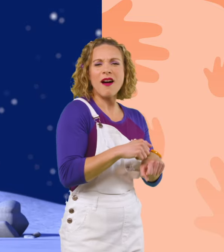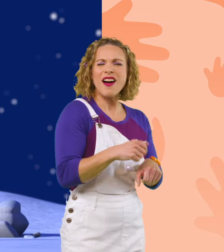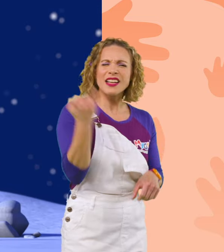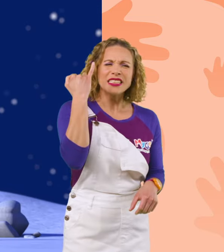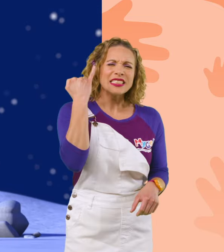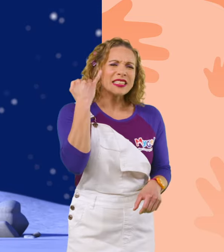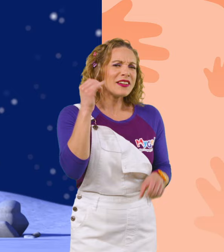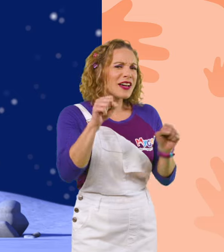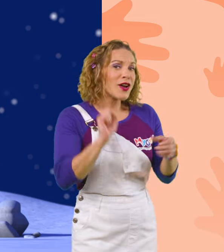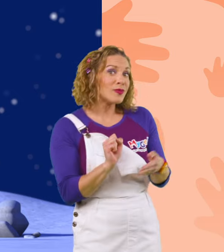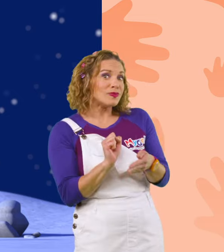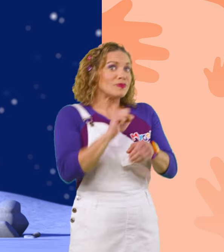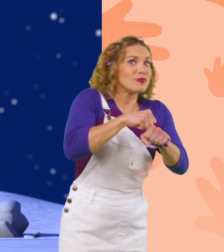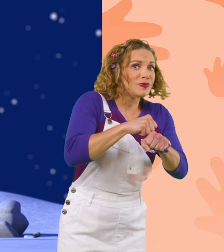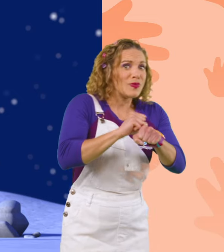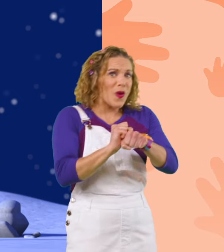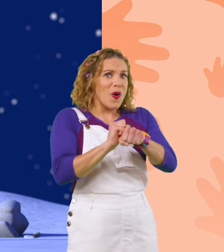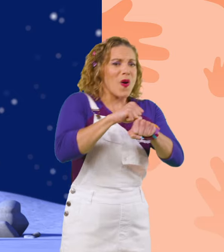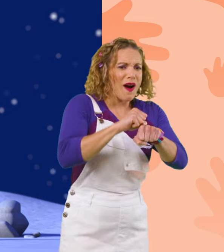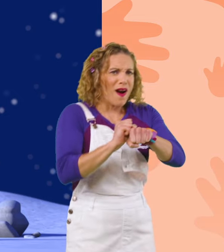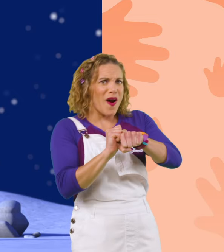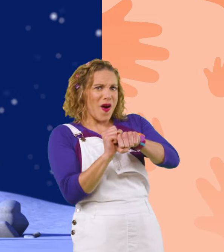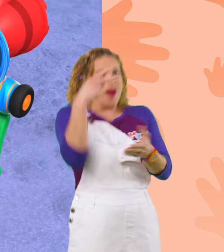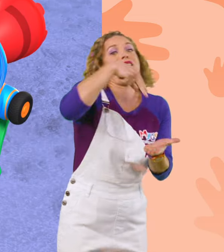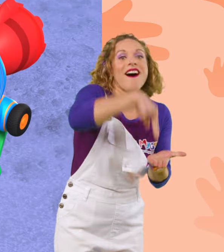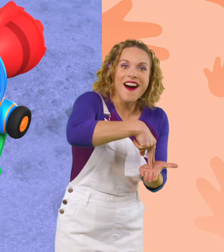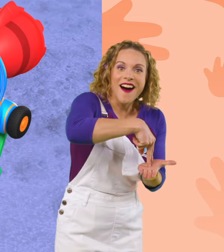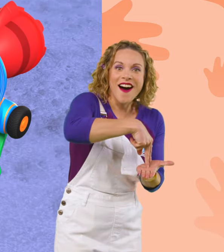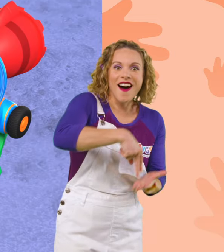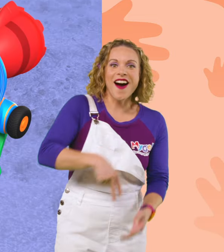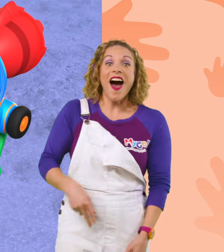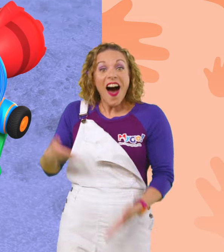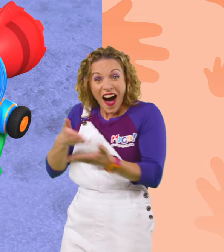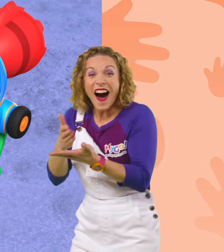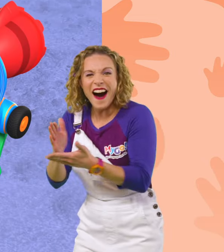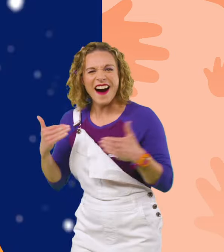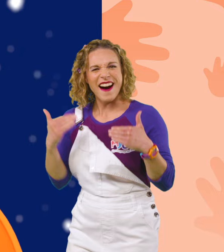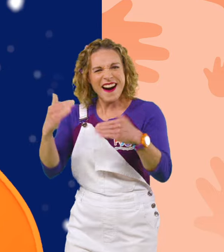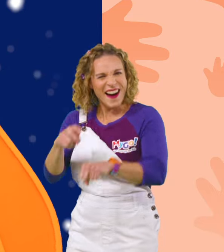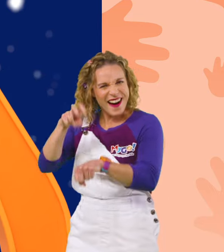just get up! All right, then let's bounce!